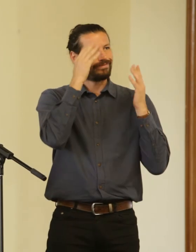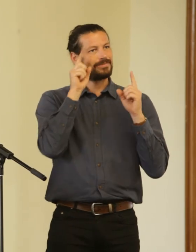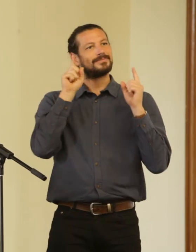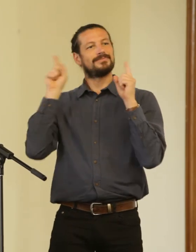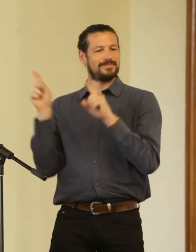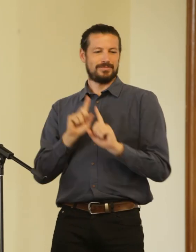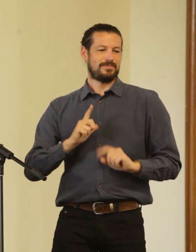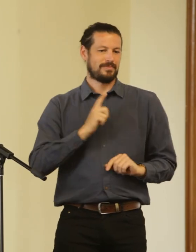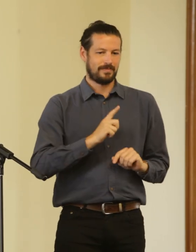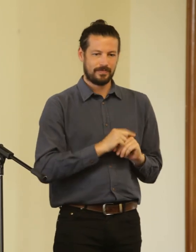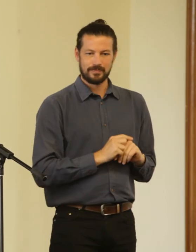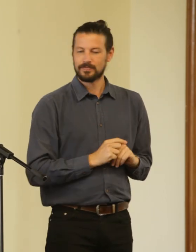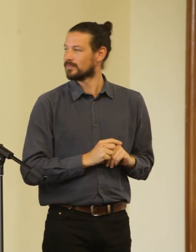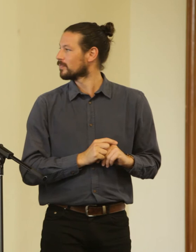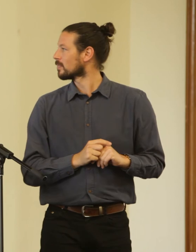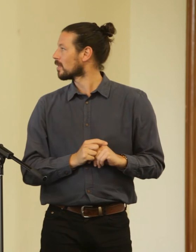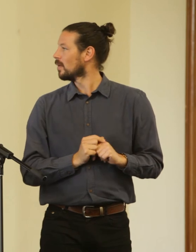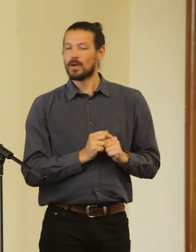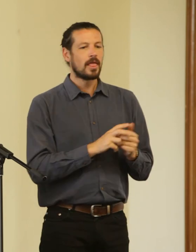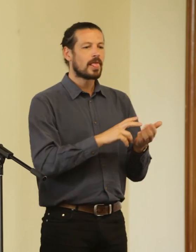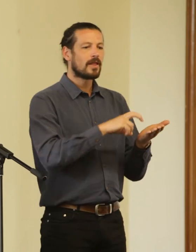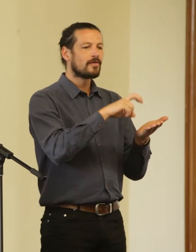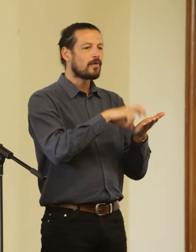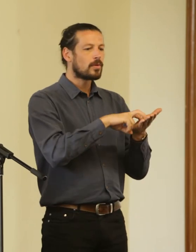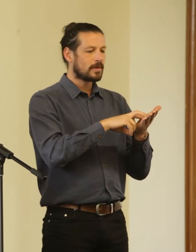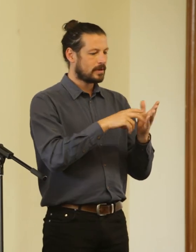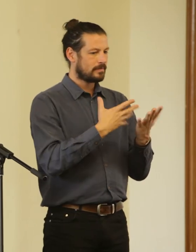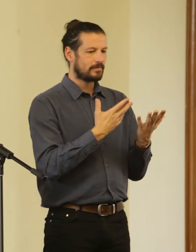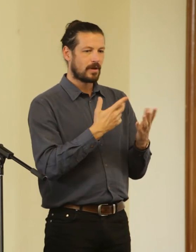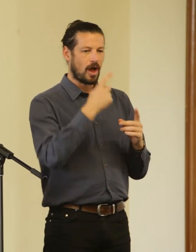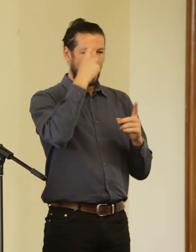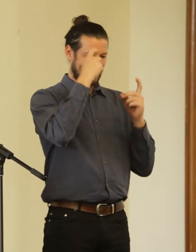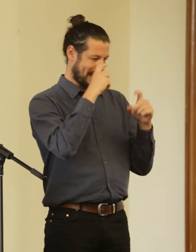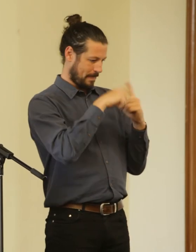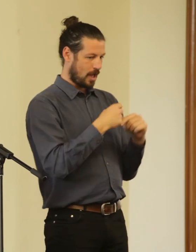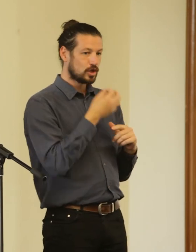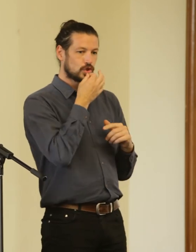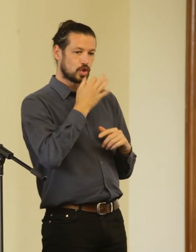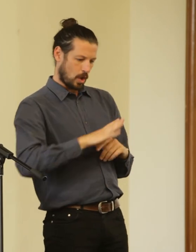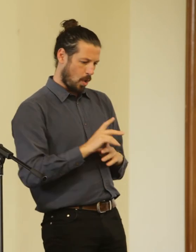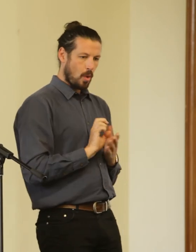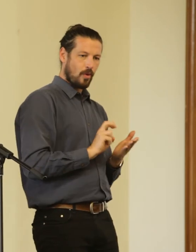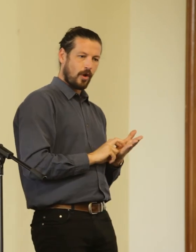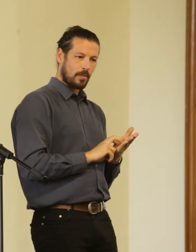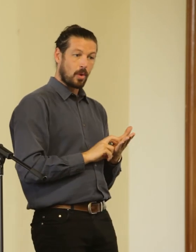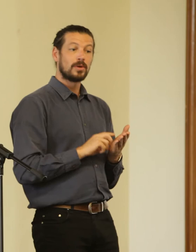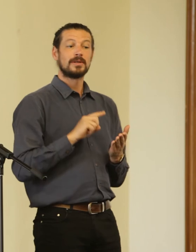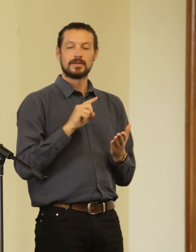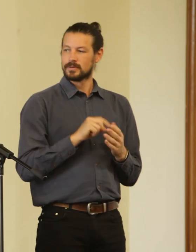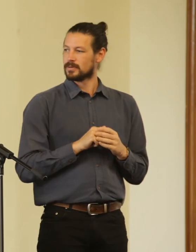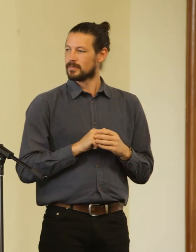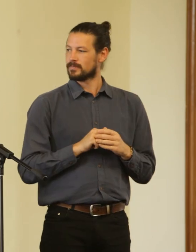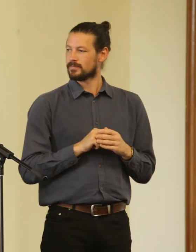The vulnerability paradigm that circulates around notions of childhood and children themselves positions these states